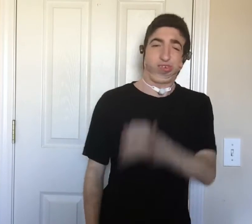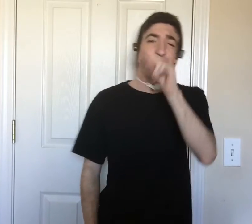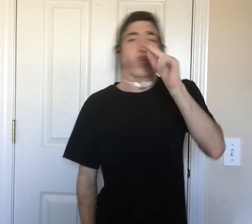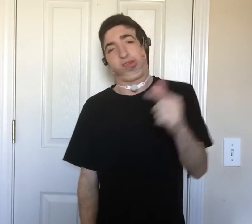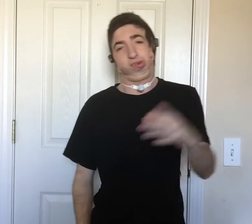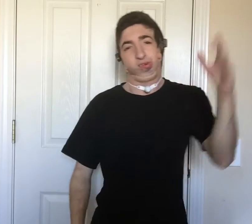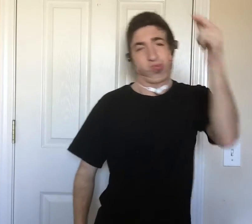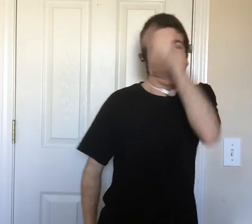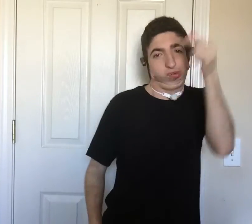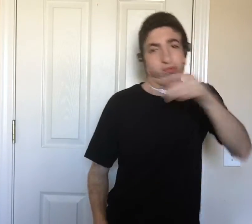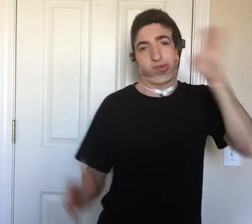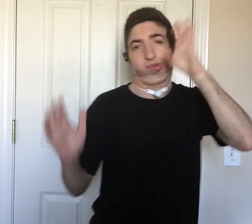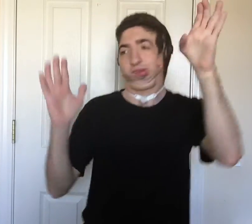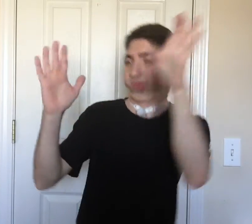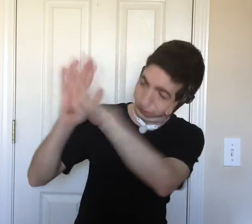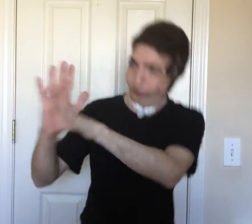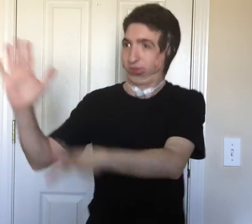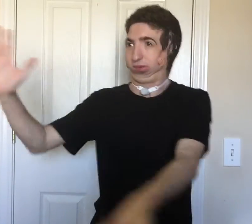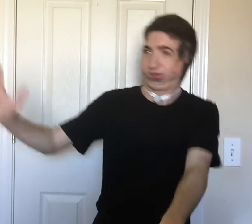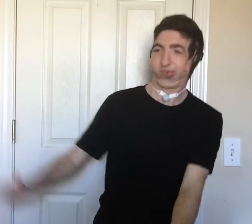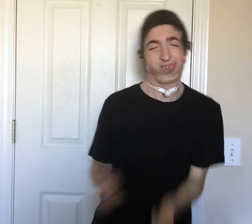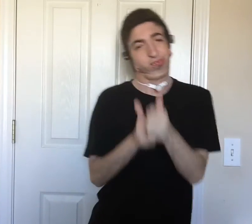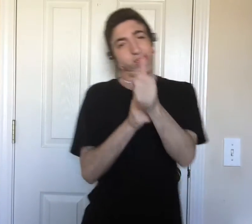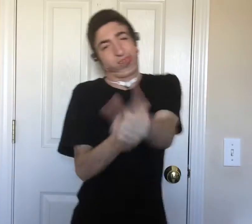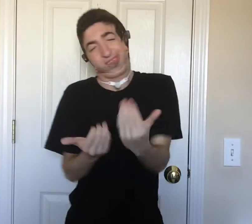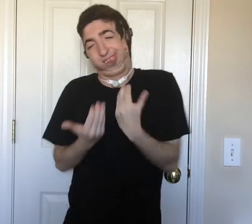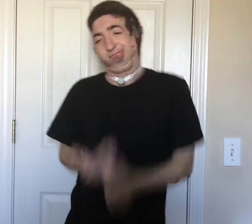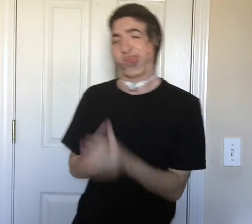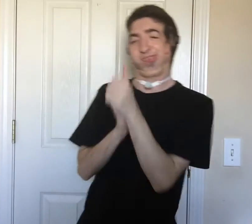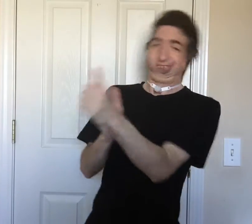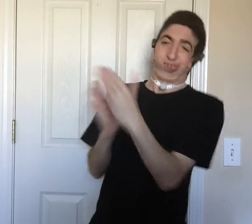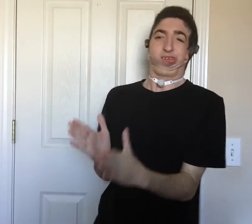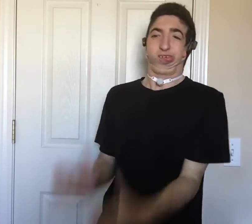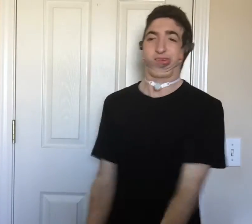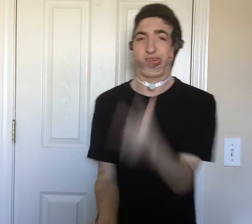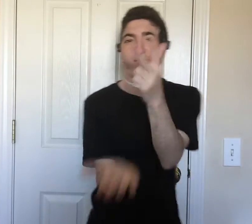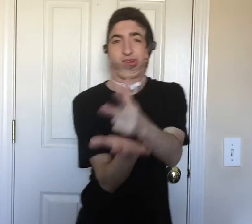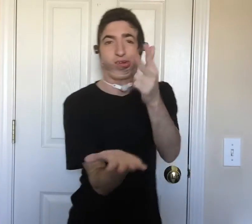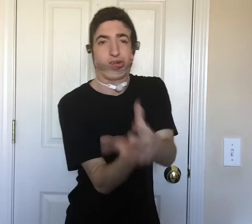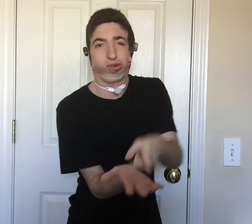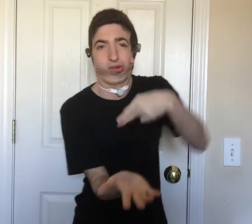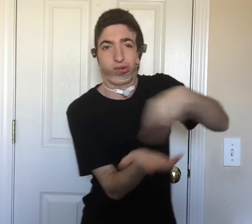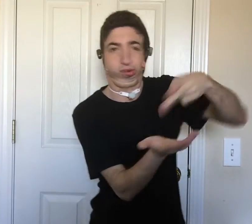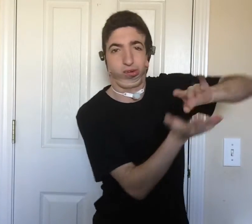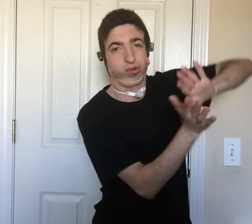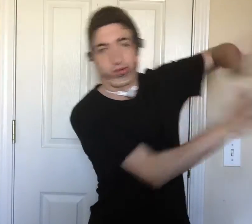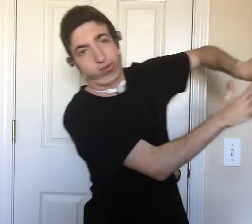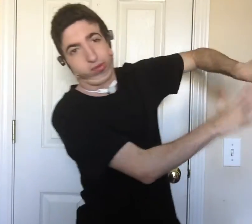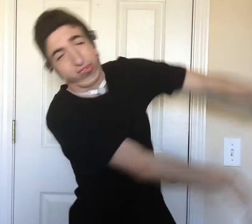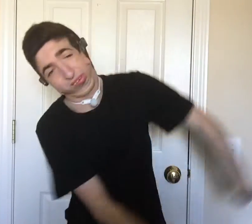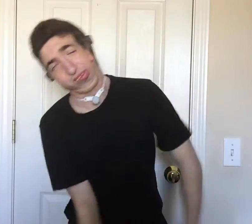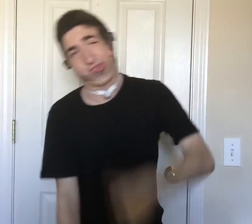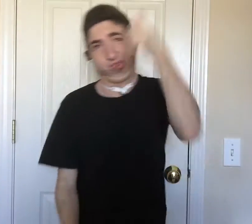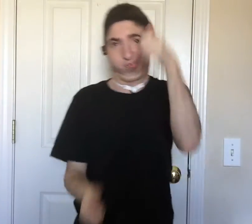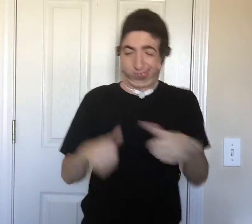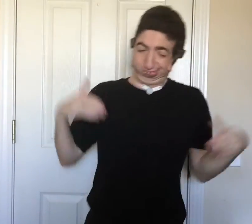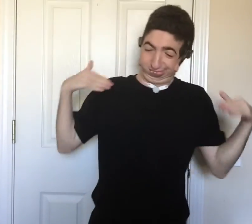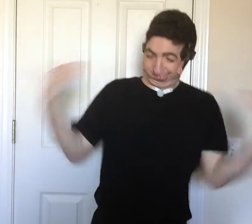Chitty Bang. Google me the images. Follow me, follow me. I'm the leader. And when I park cars, I don't pay for the meter. I remember I was younger.